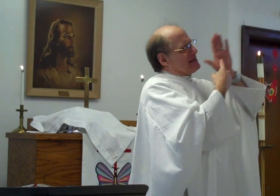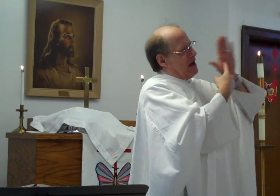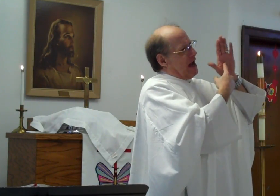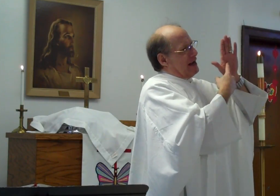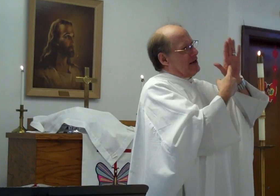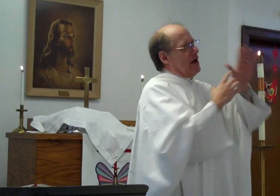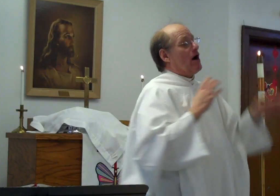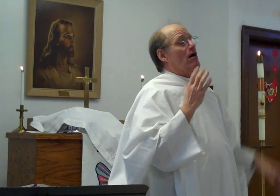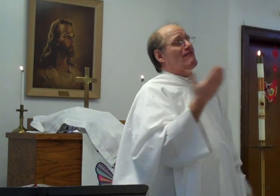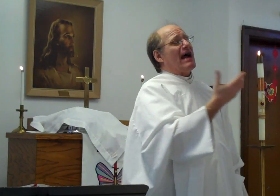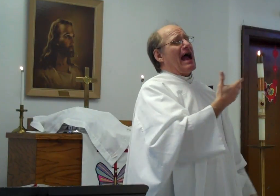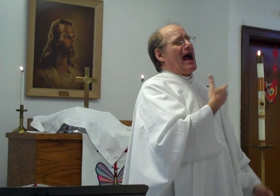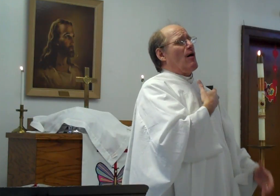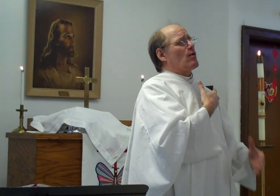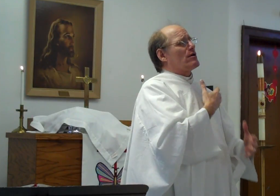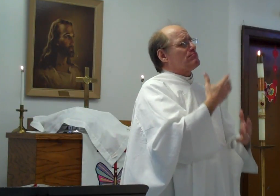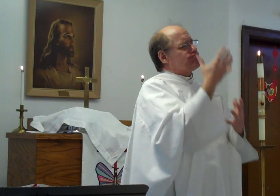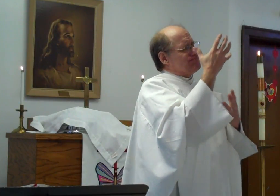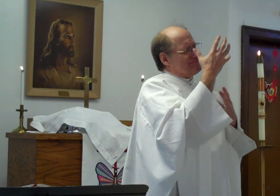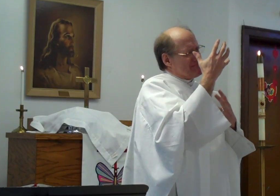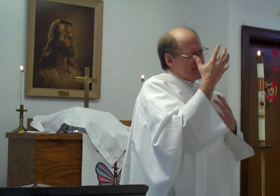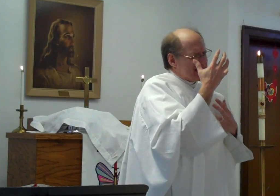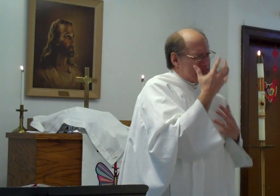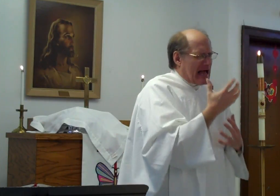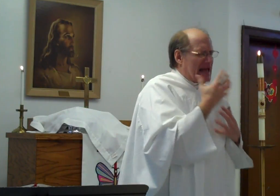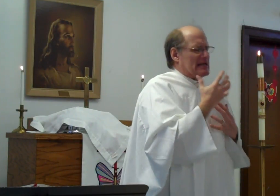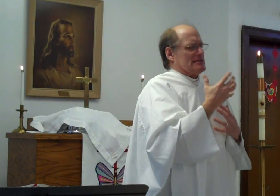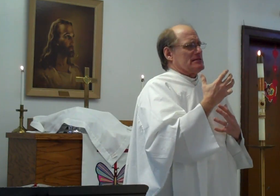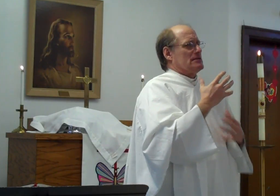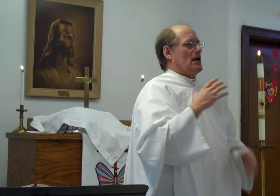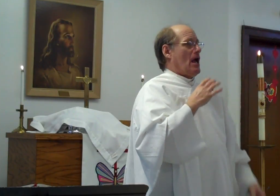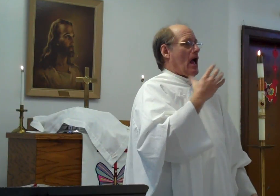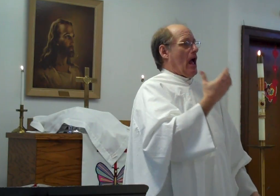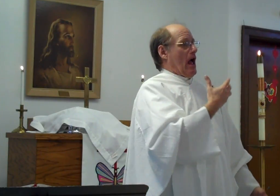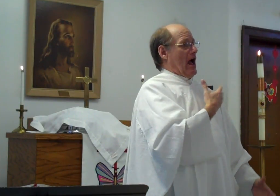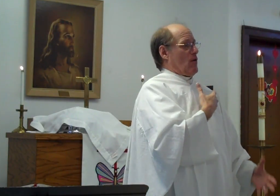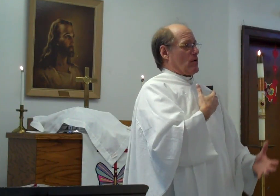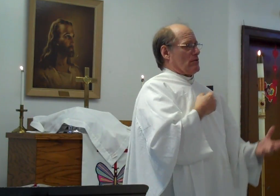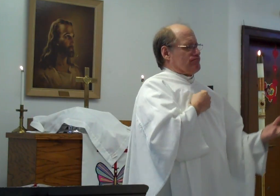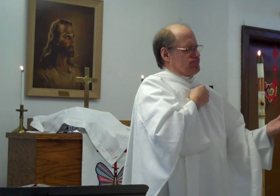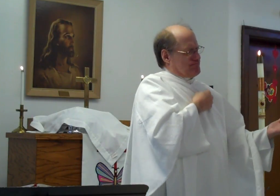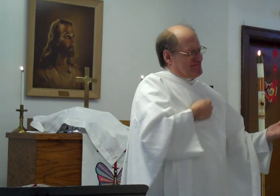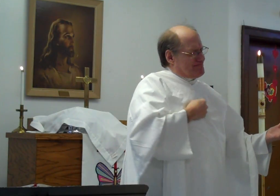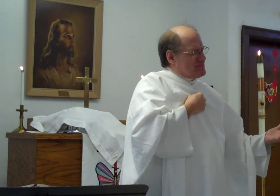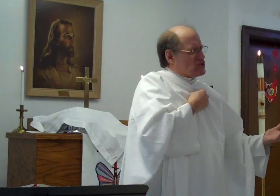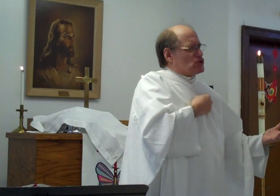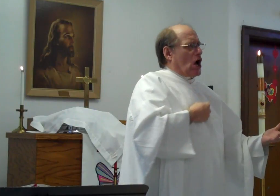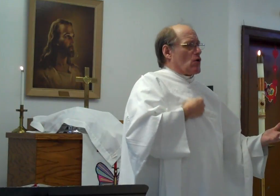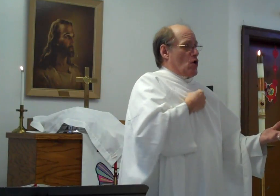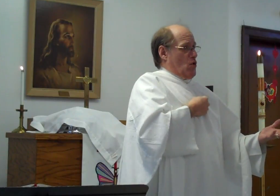sign of our sadness, our sorrow